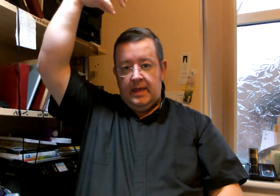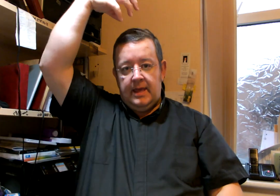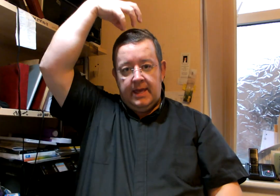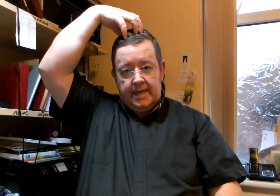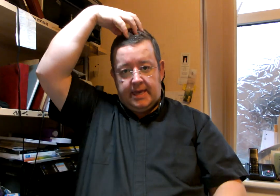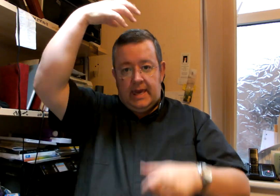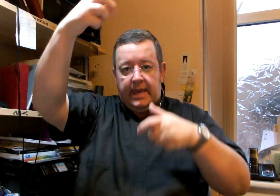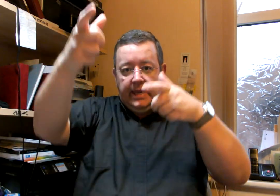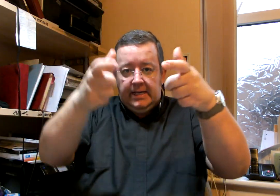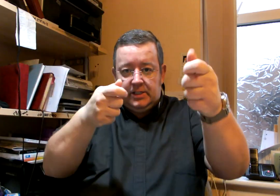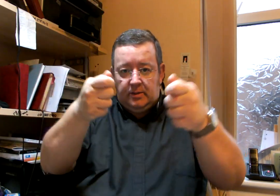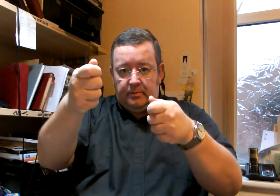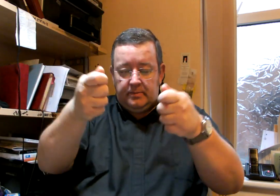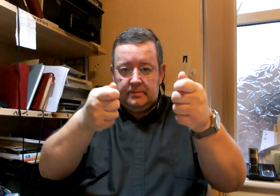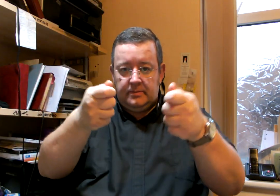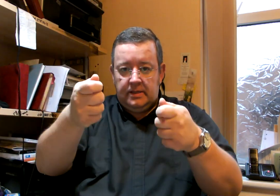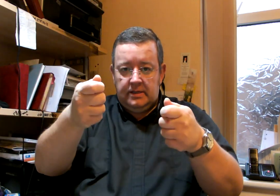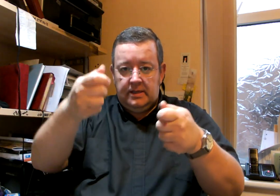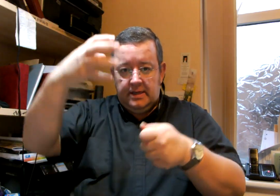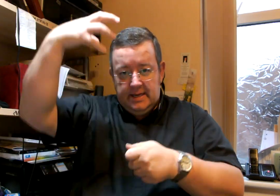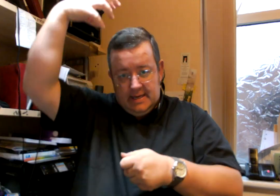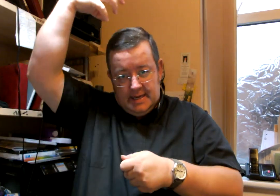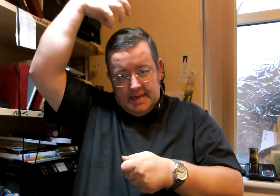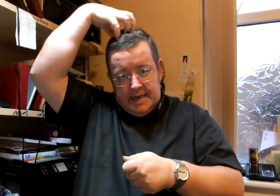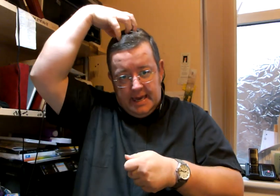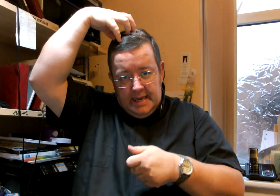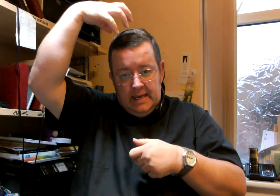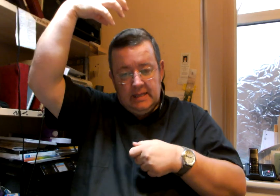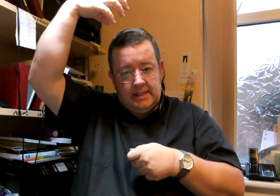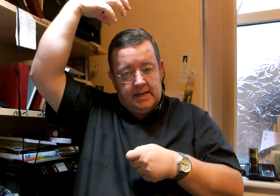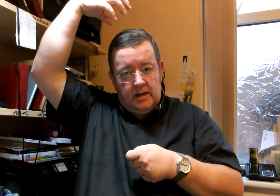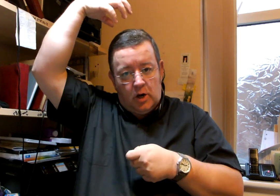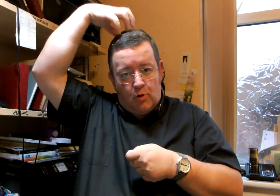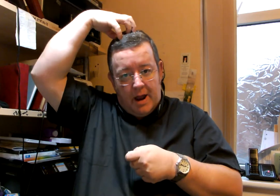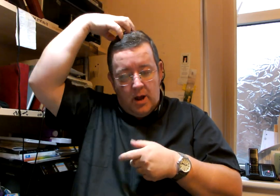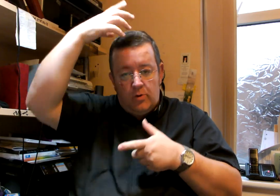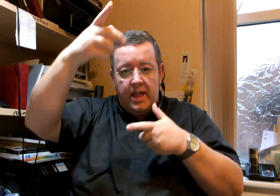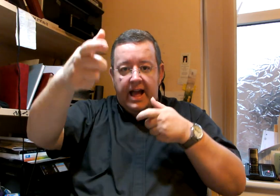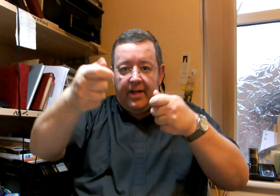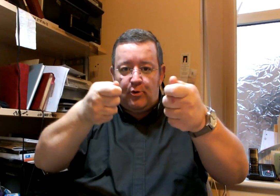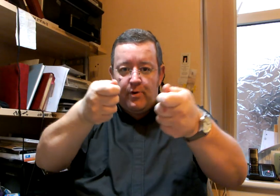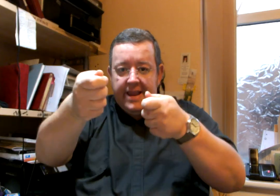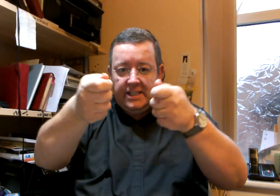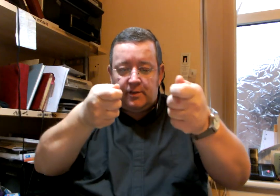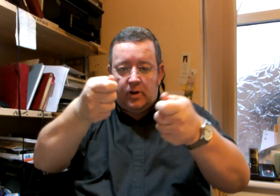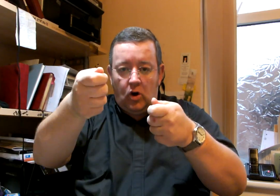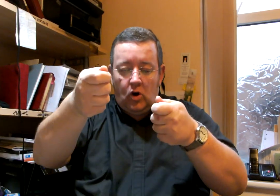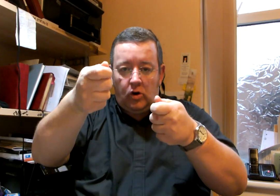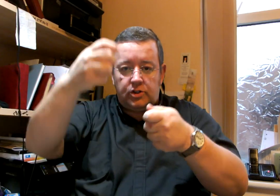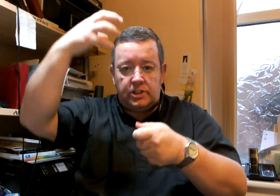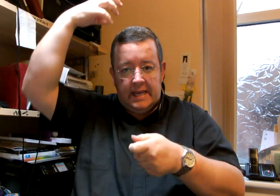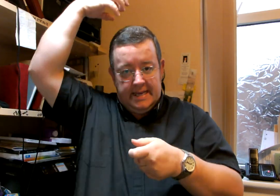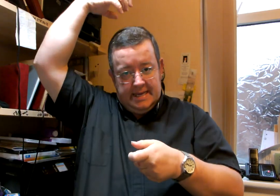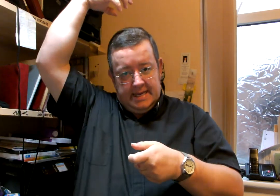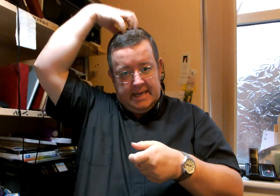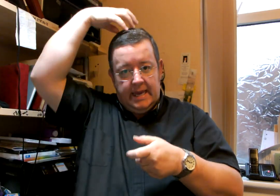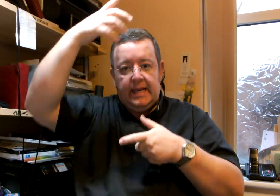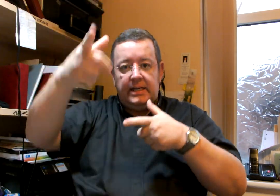Kingdom. Kingdom. It's like a crown. the reins of a horse. Kingdom.